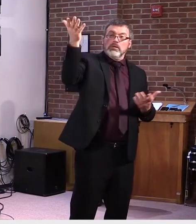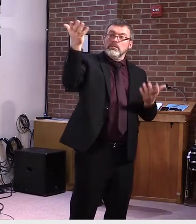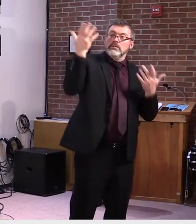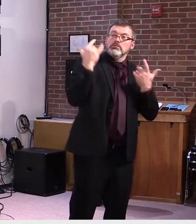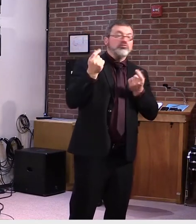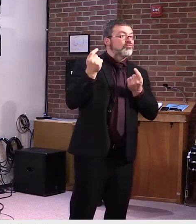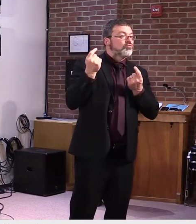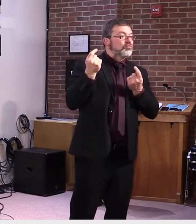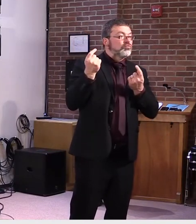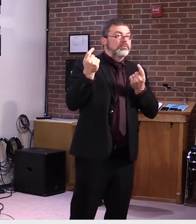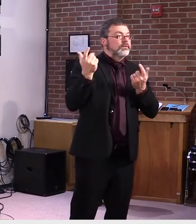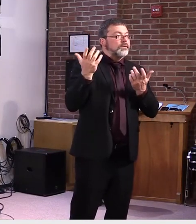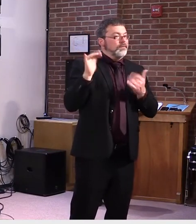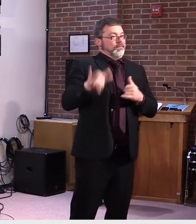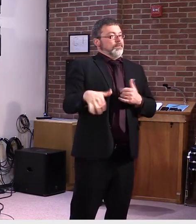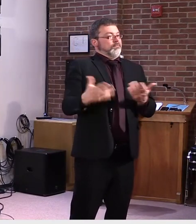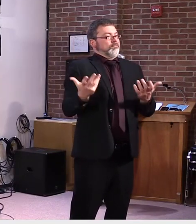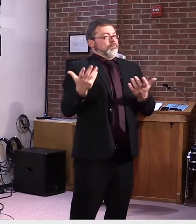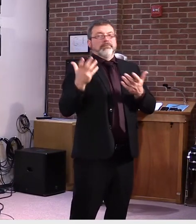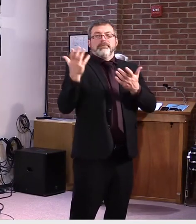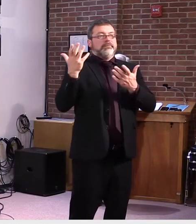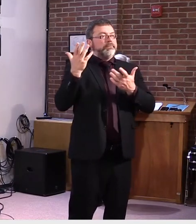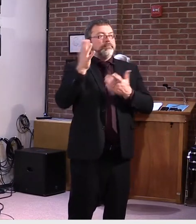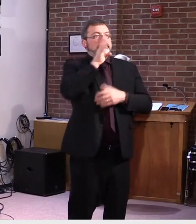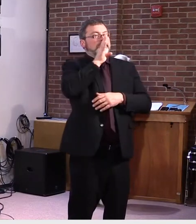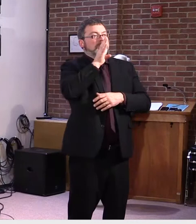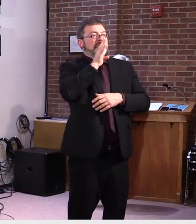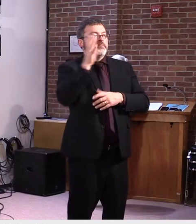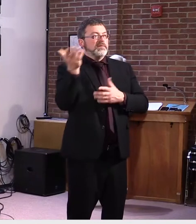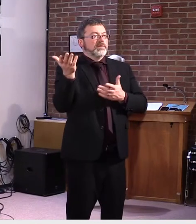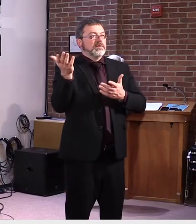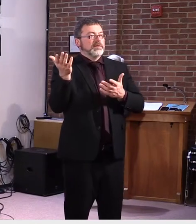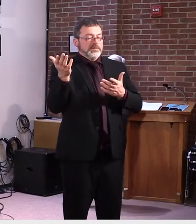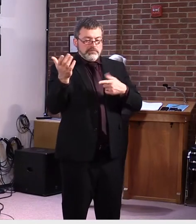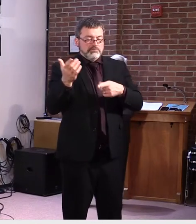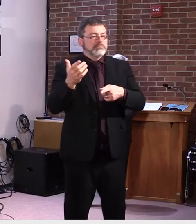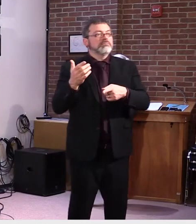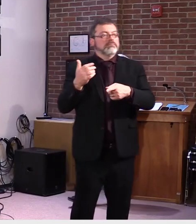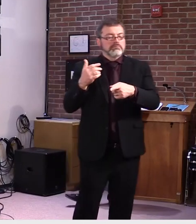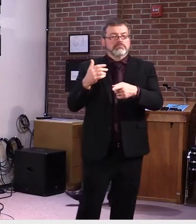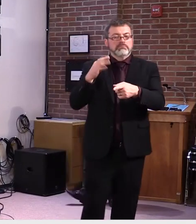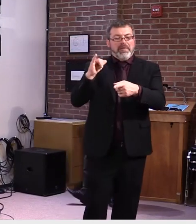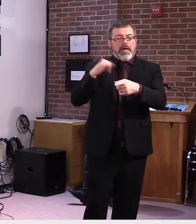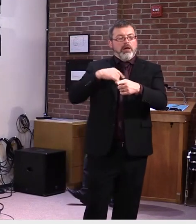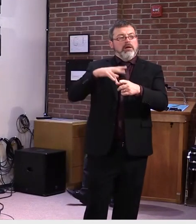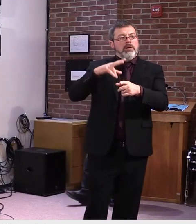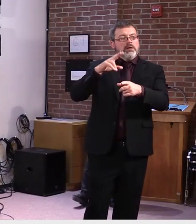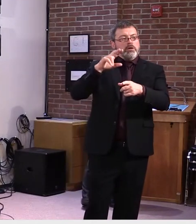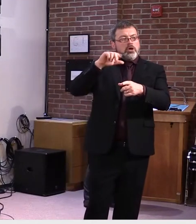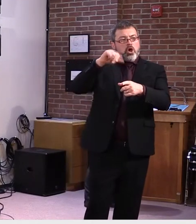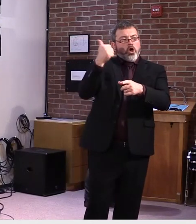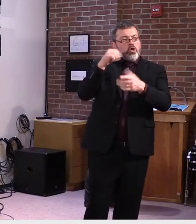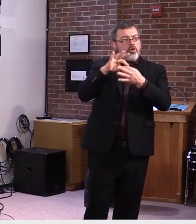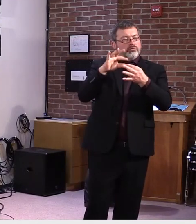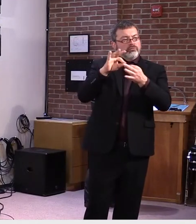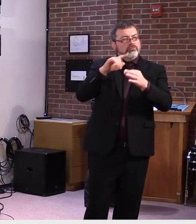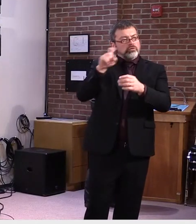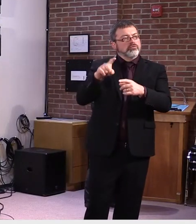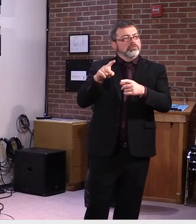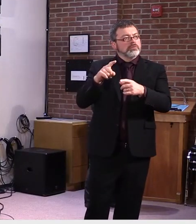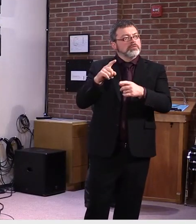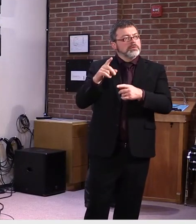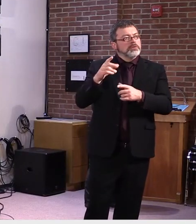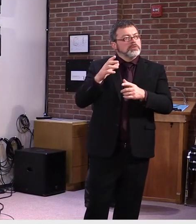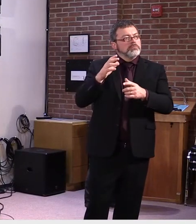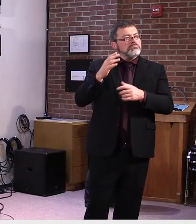And one of the, the questions earlier with, uh, Suzanne Young's meeting was, how many Vermonters right now are on UI